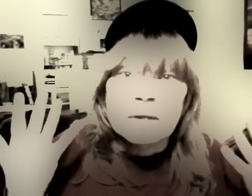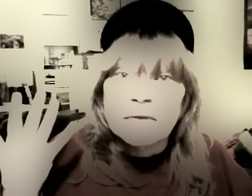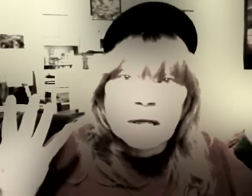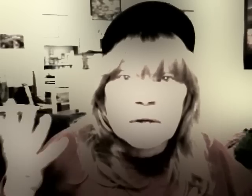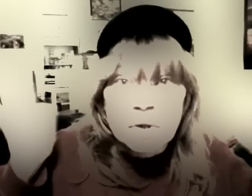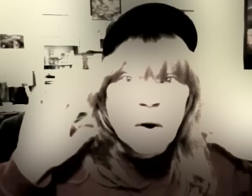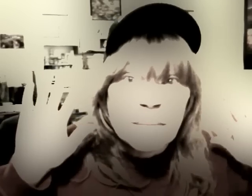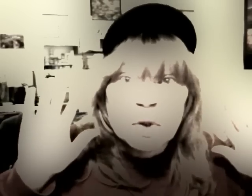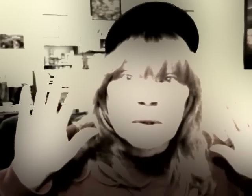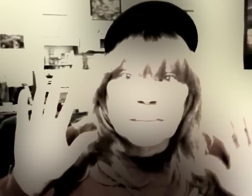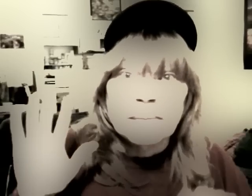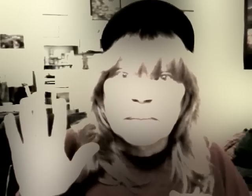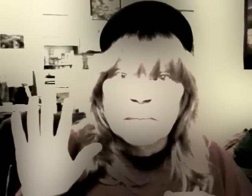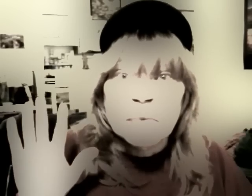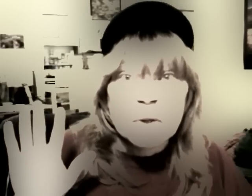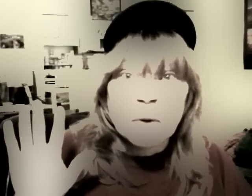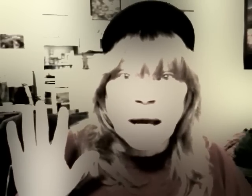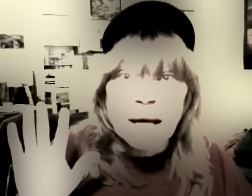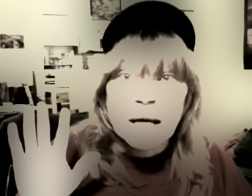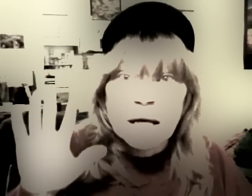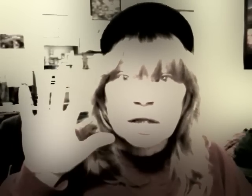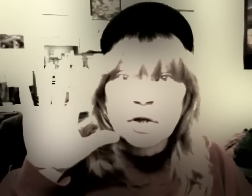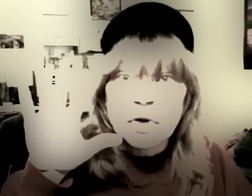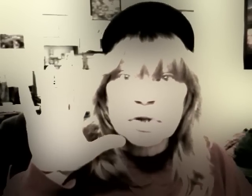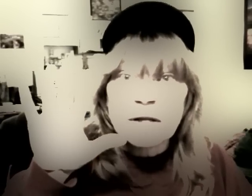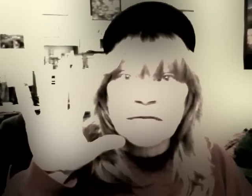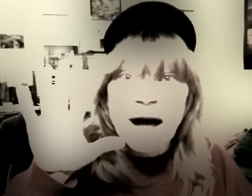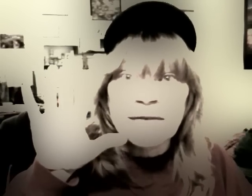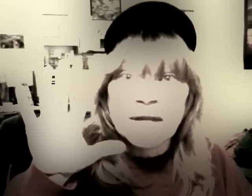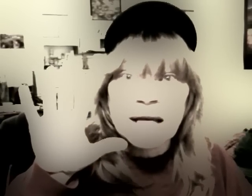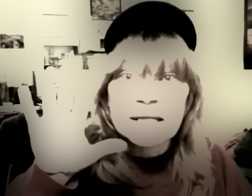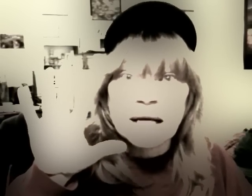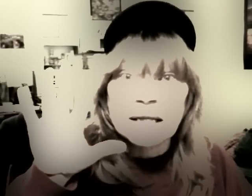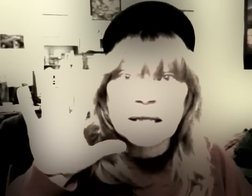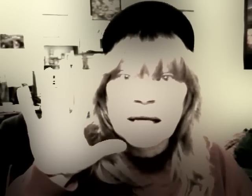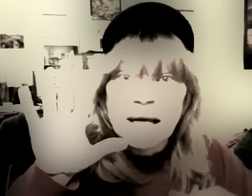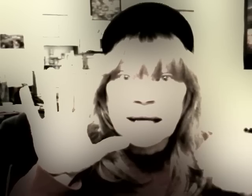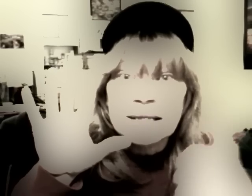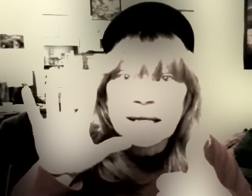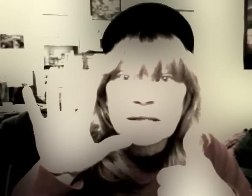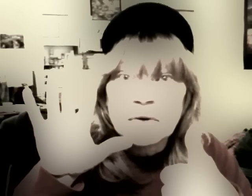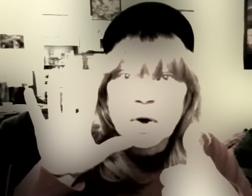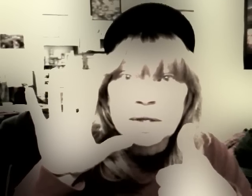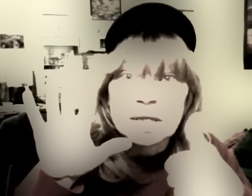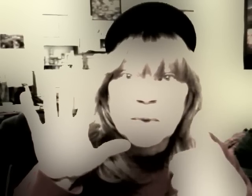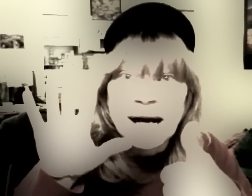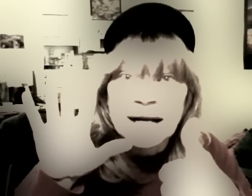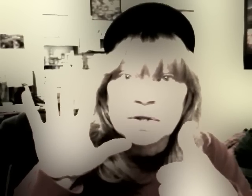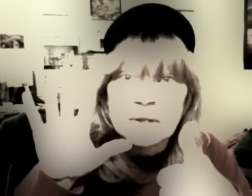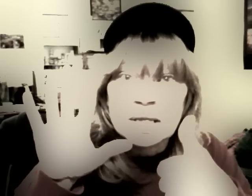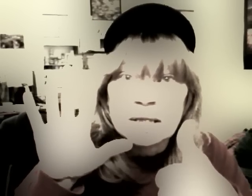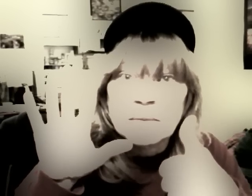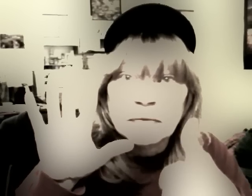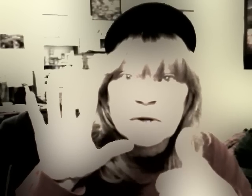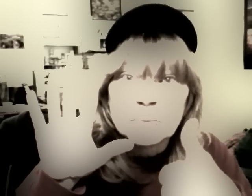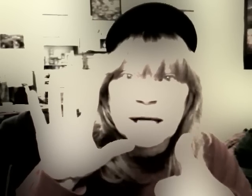video, so I'm doing them. Okay? So those are the five things, honey. And six, of course, is what got you in the system in the first place.